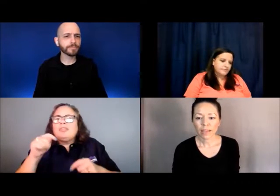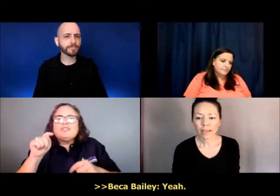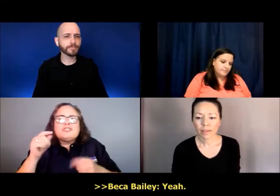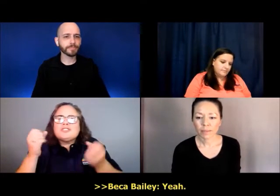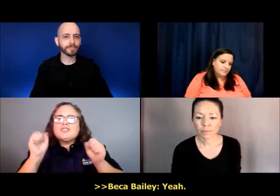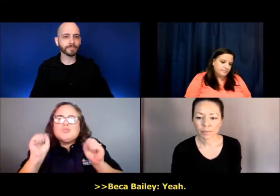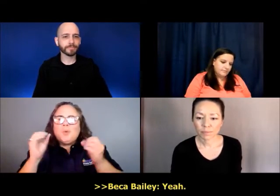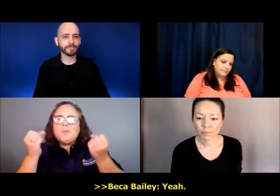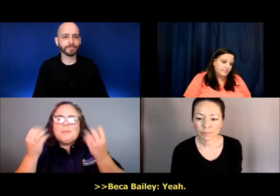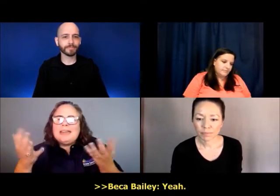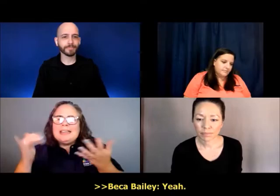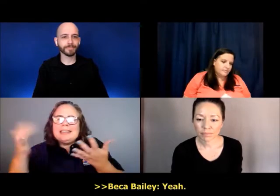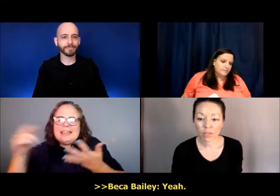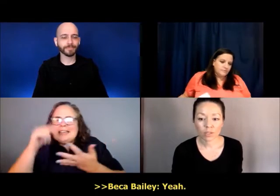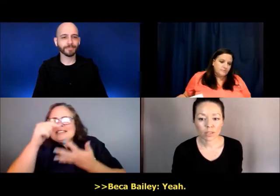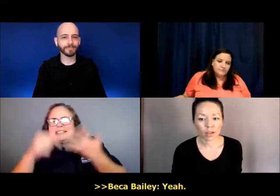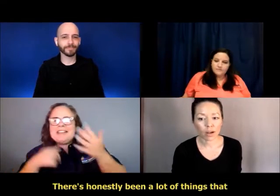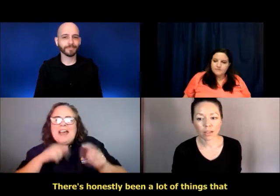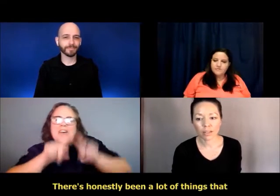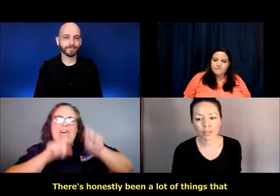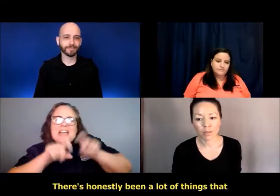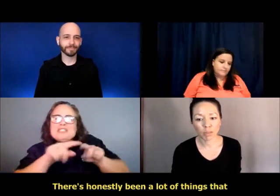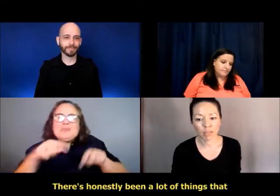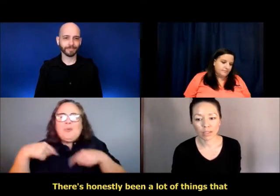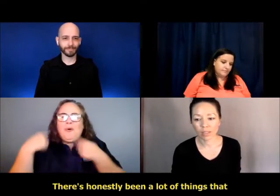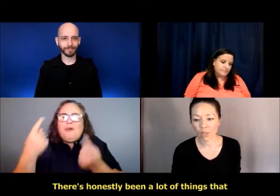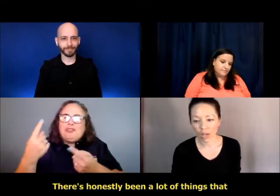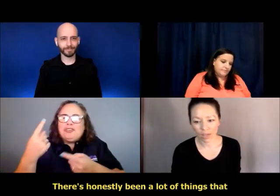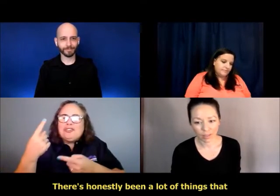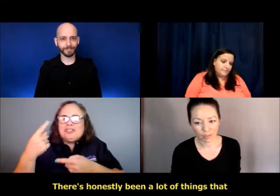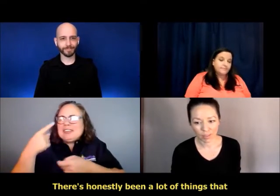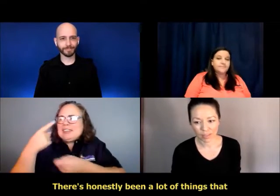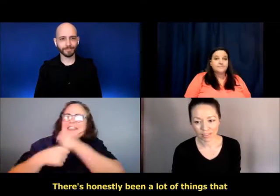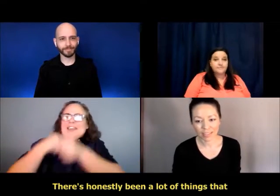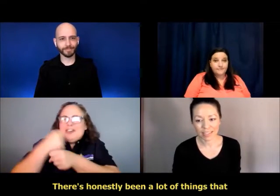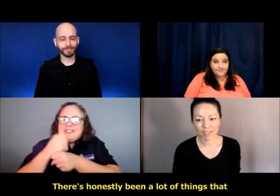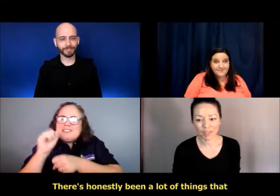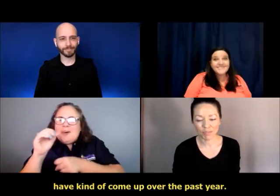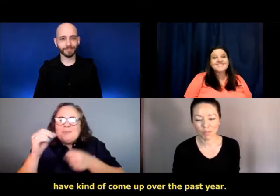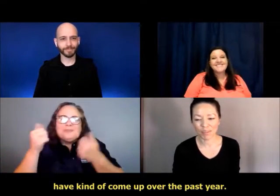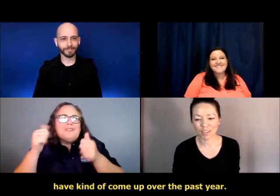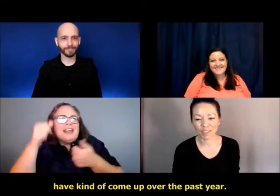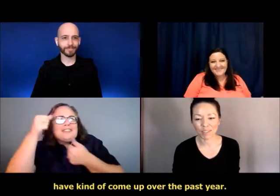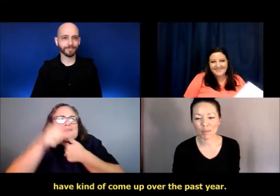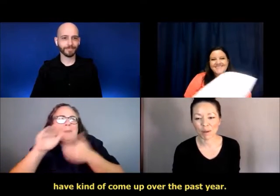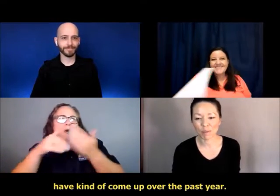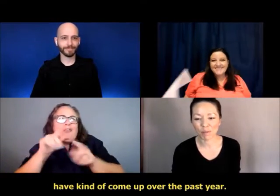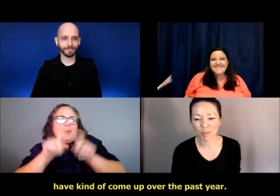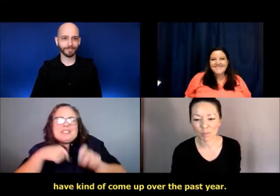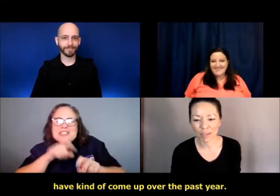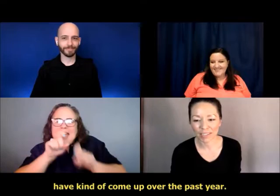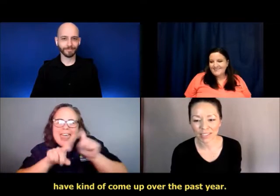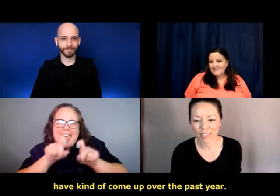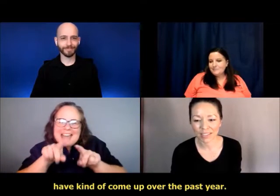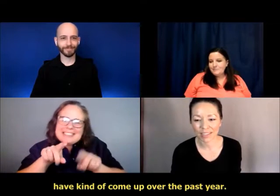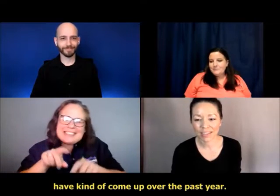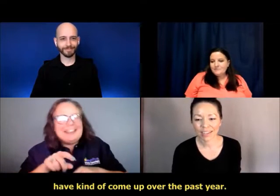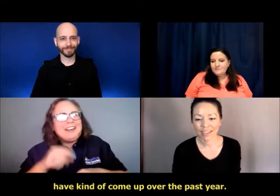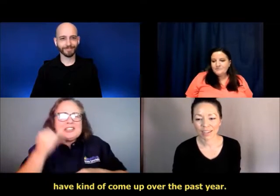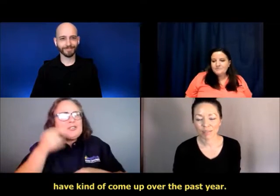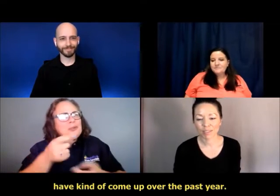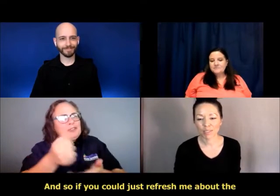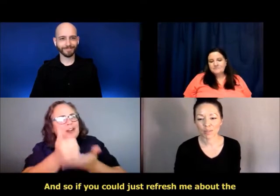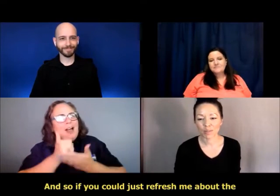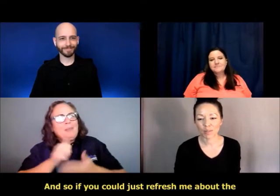Yeah. There's honestly been a lot of things that have kind of come up over the past year.